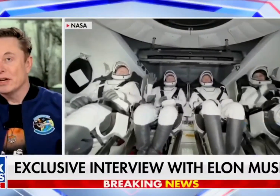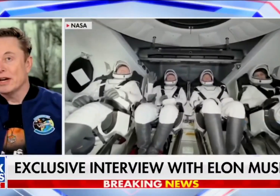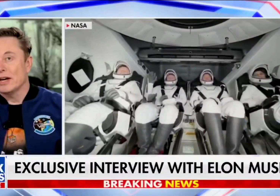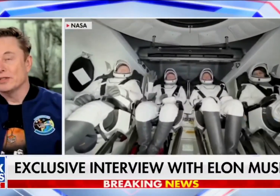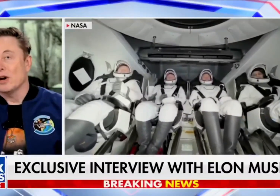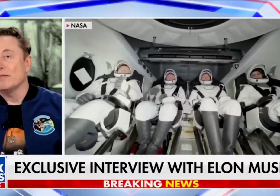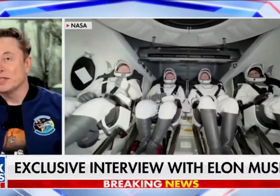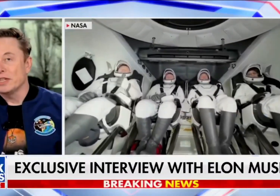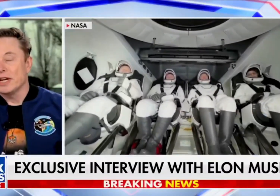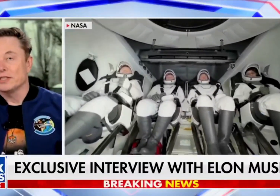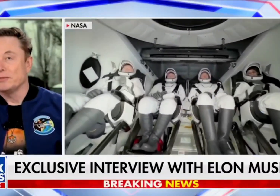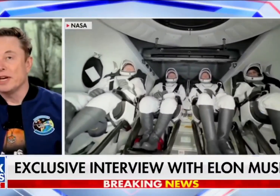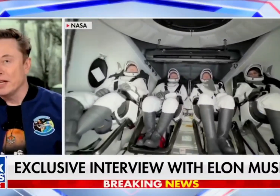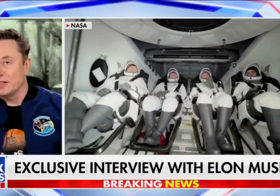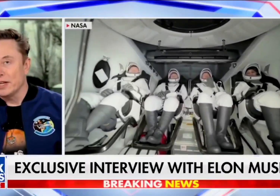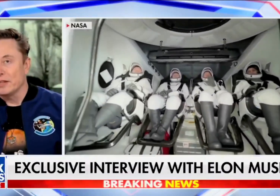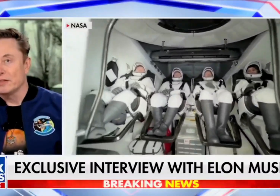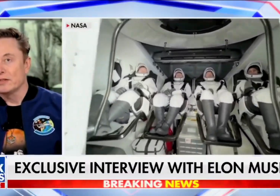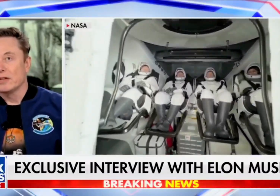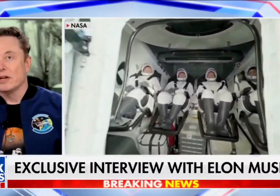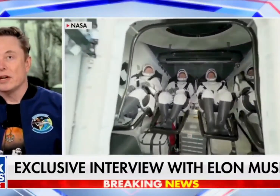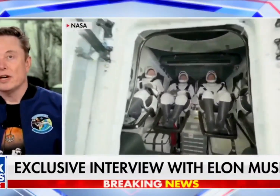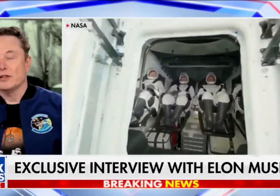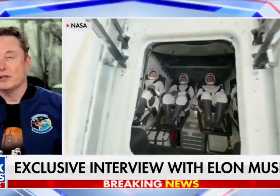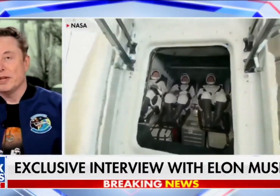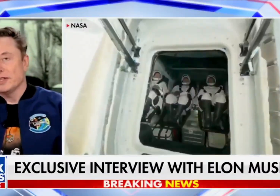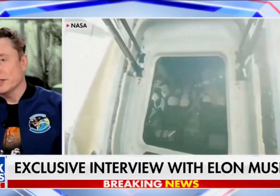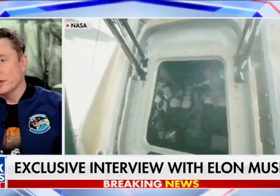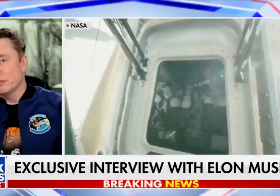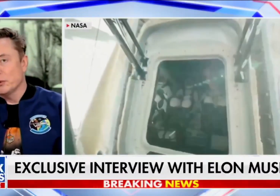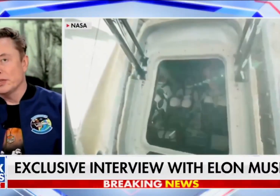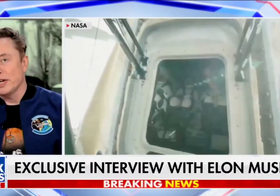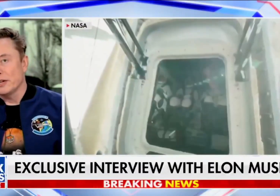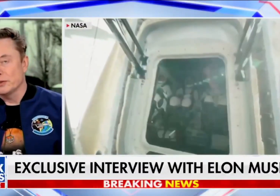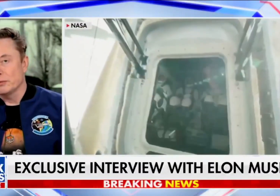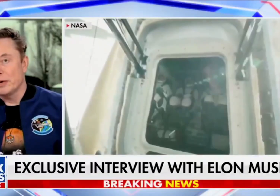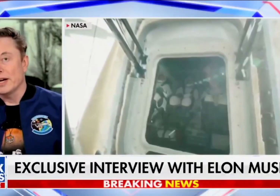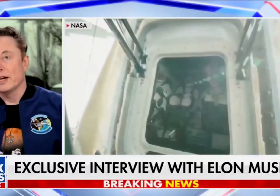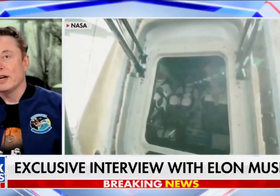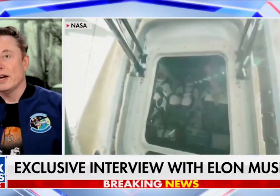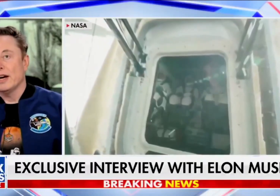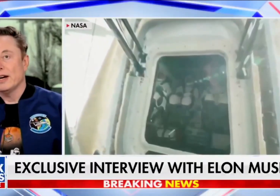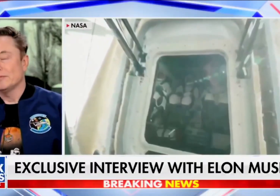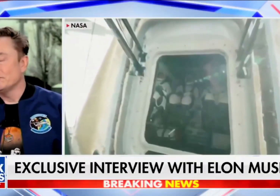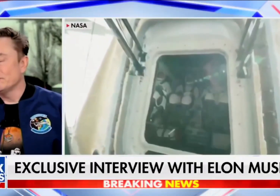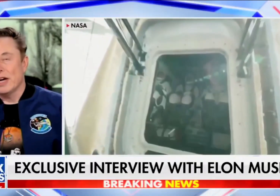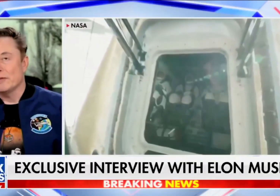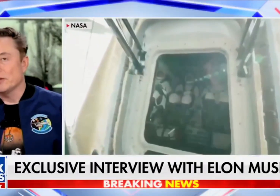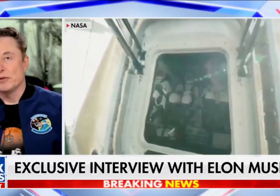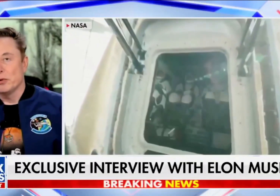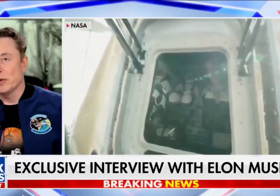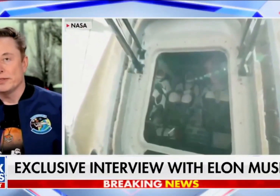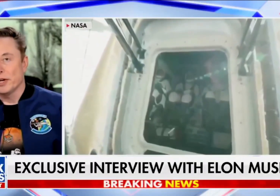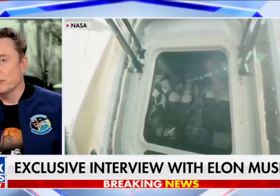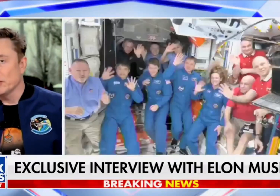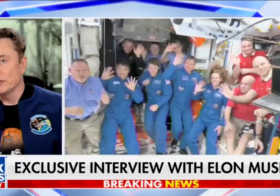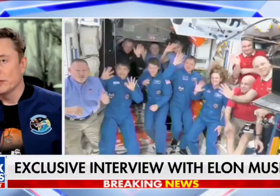So obviously that doesn't make any sense. SpaceX could have brought the astronauts back after a few months at most.